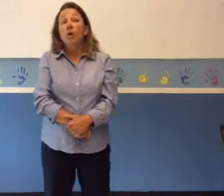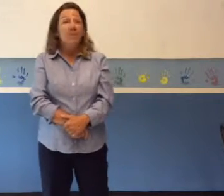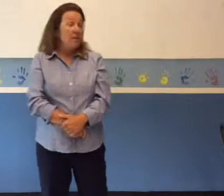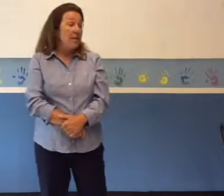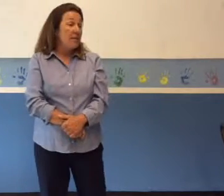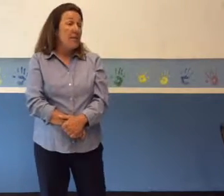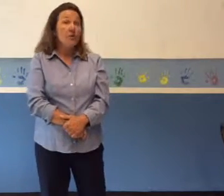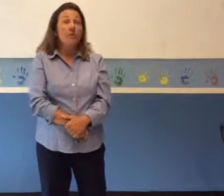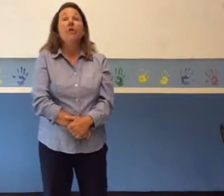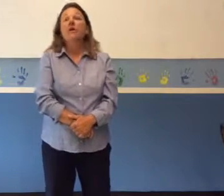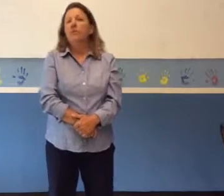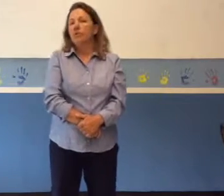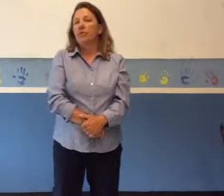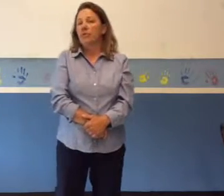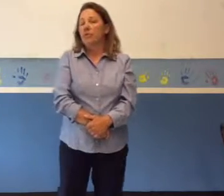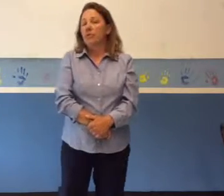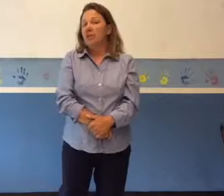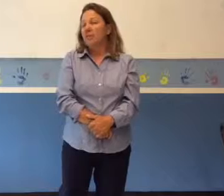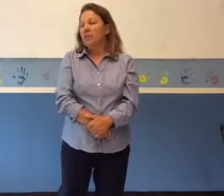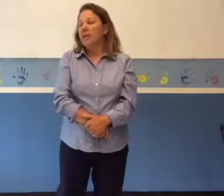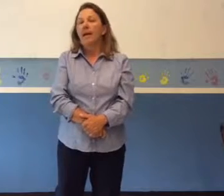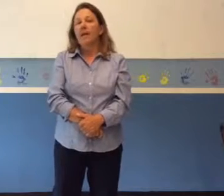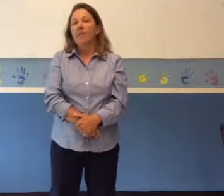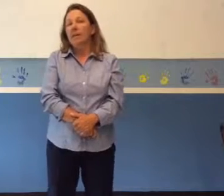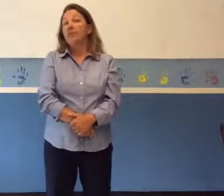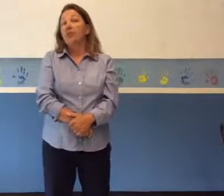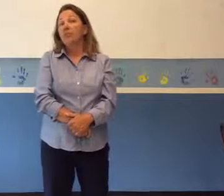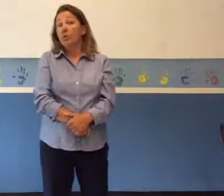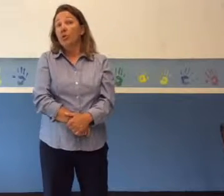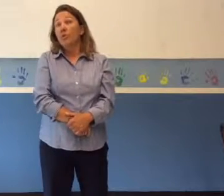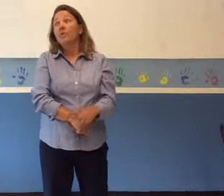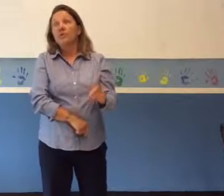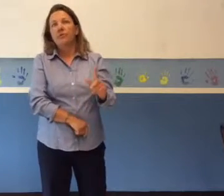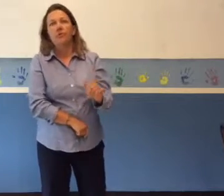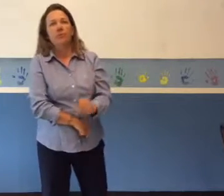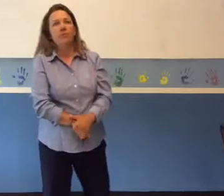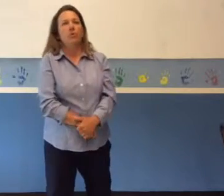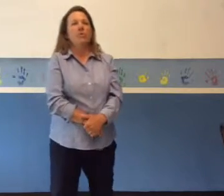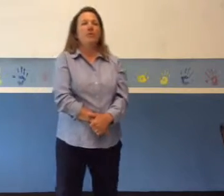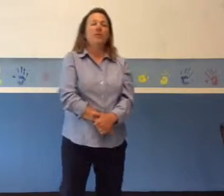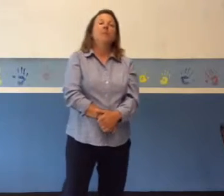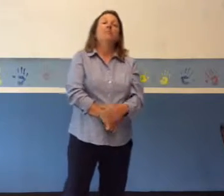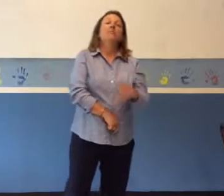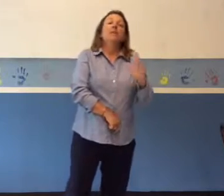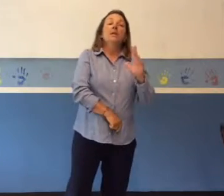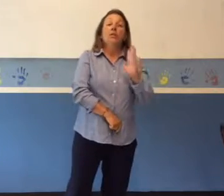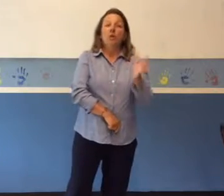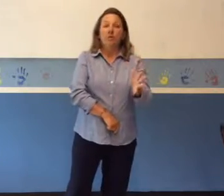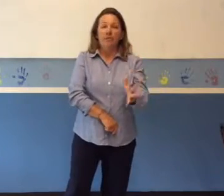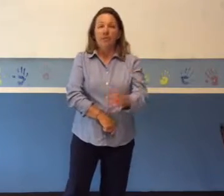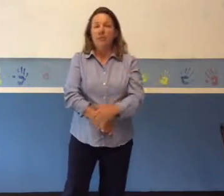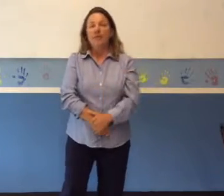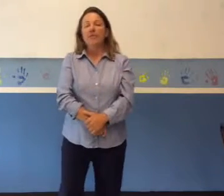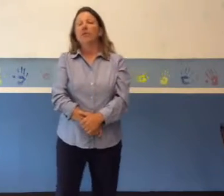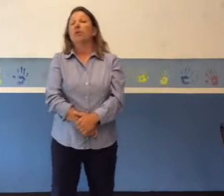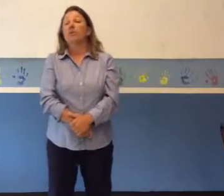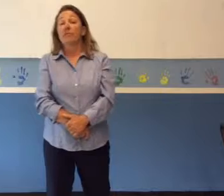compensate teachers for their student achievement have led to improved student performance. In order for these plans to work